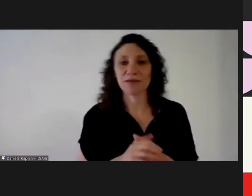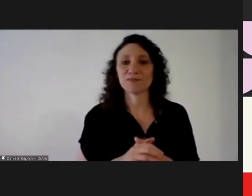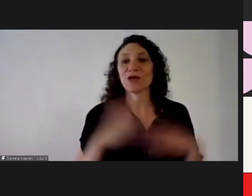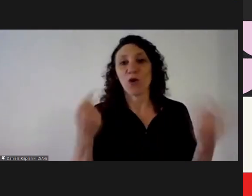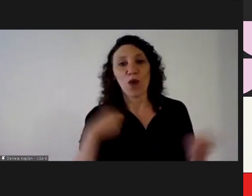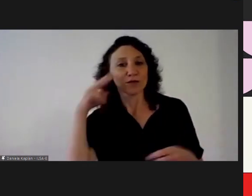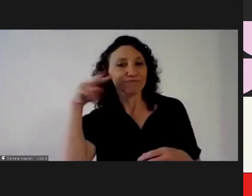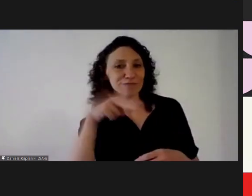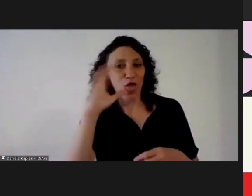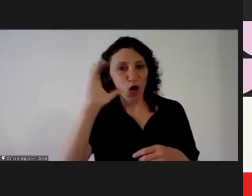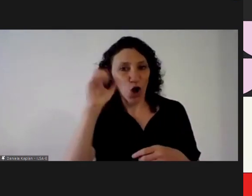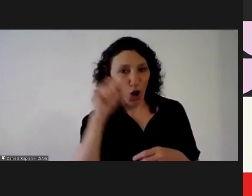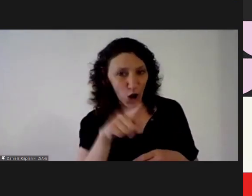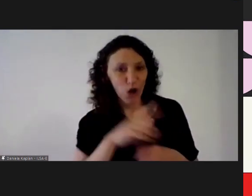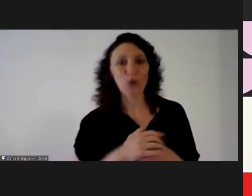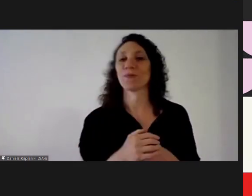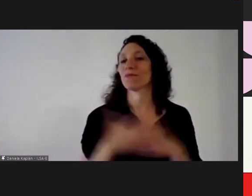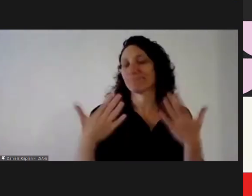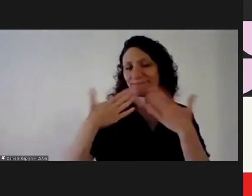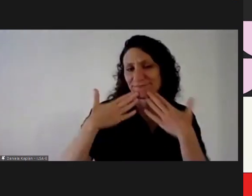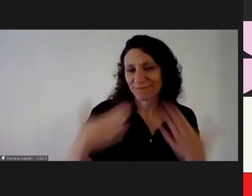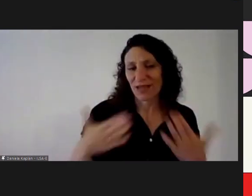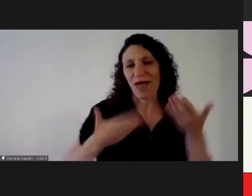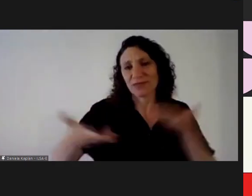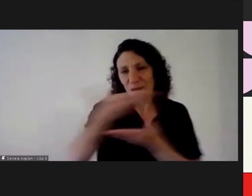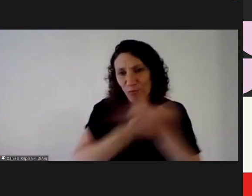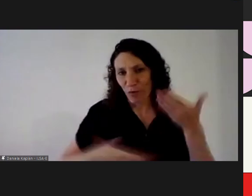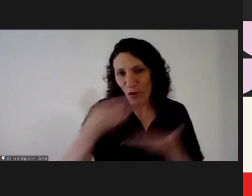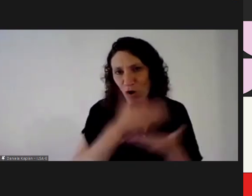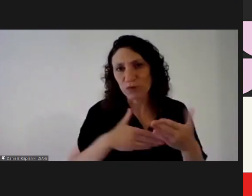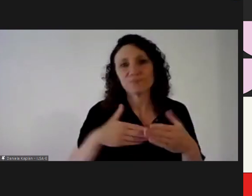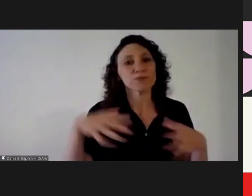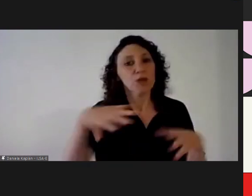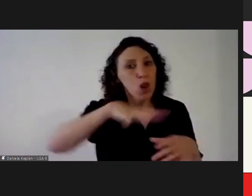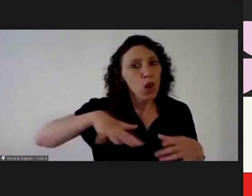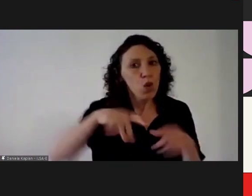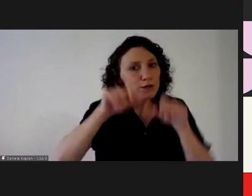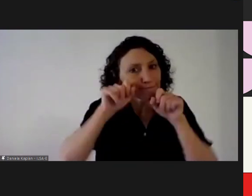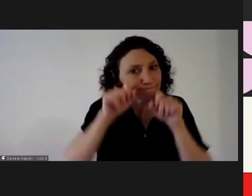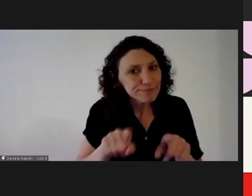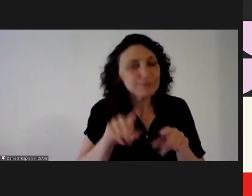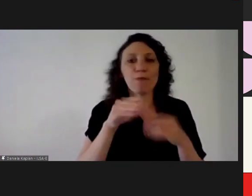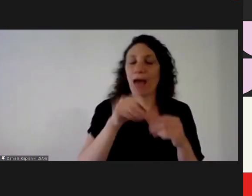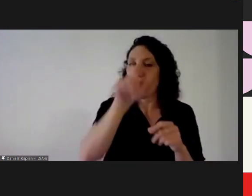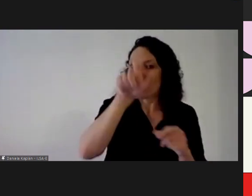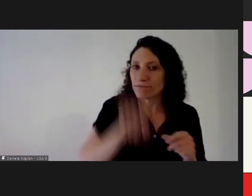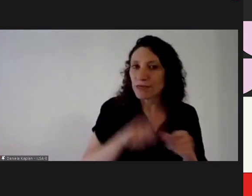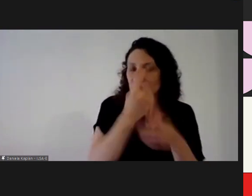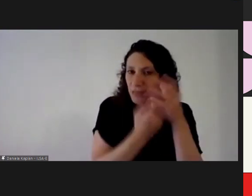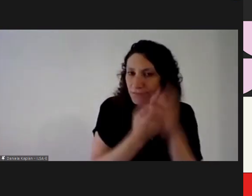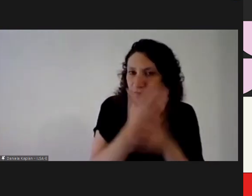uh workers thank you for dialogue thank you for the encouragement of dialogue uh for